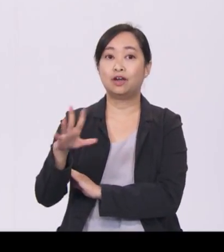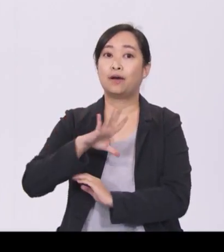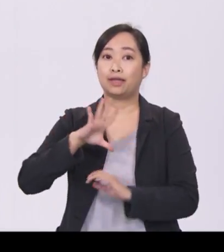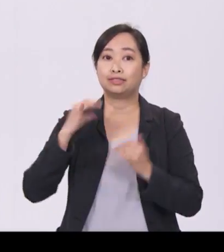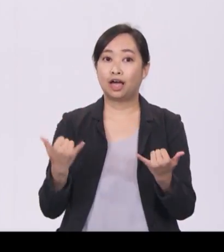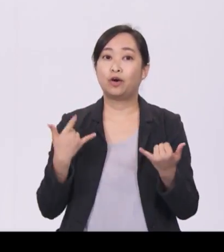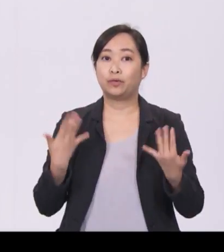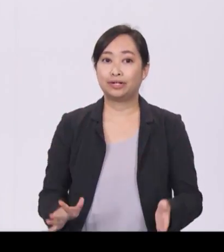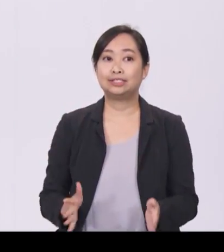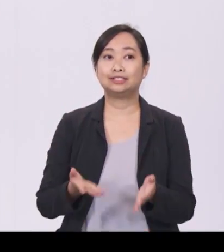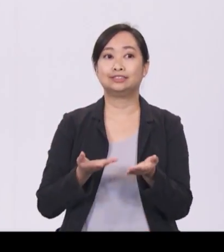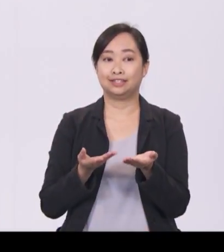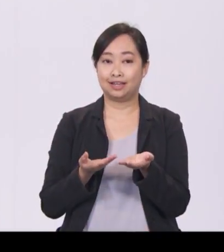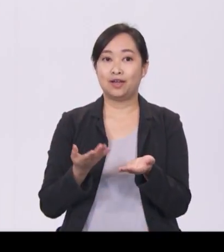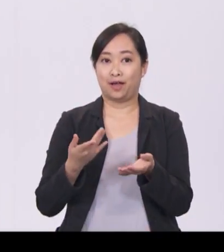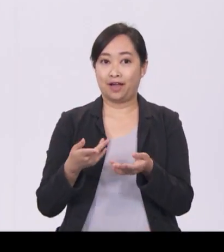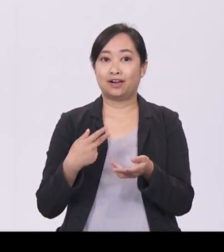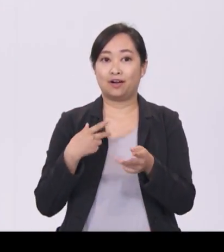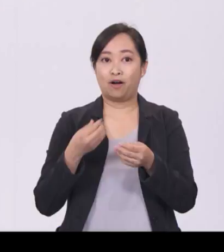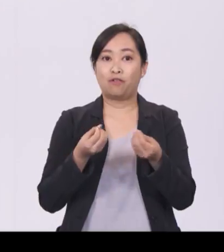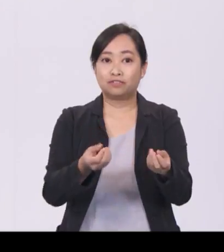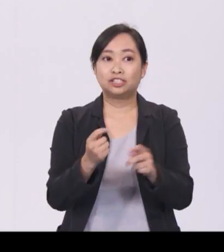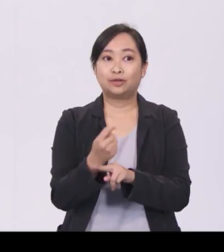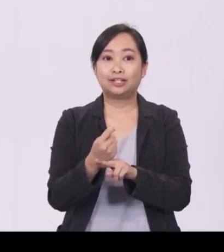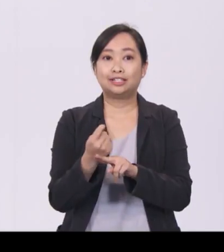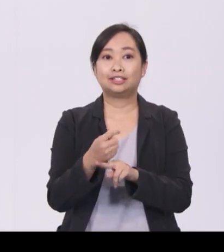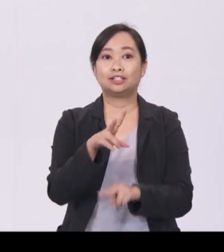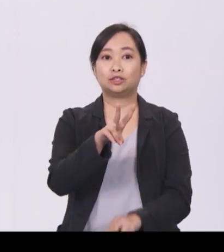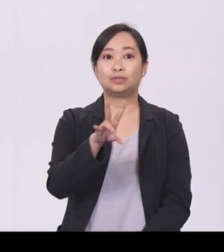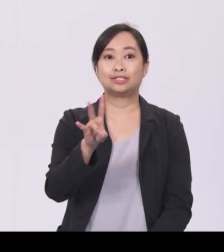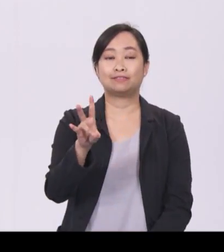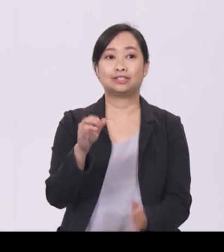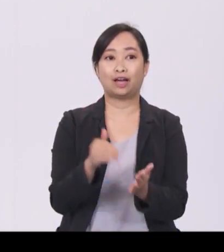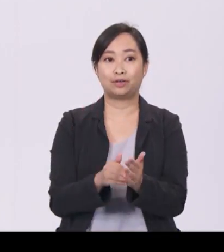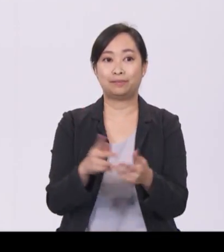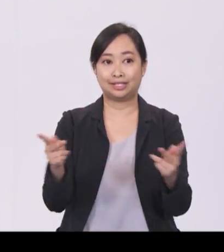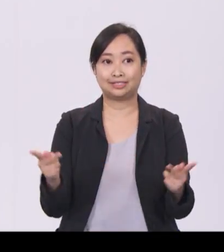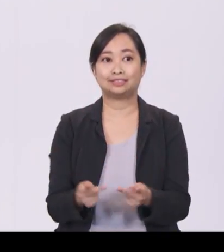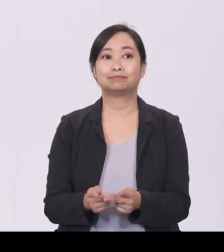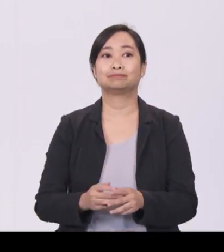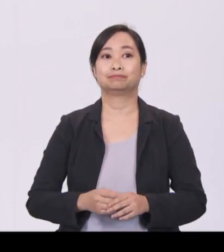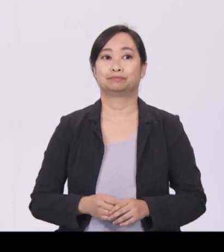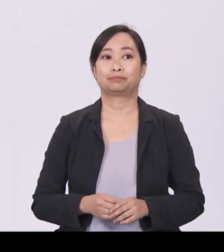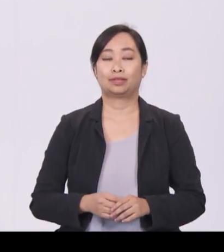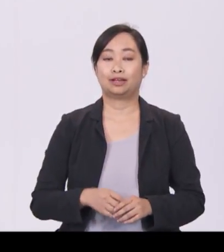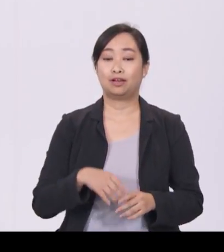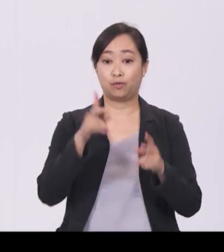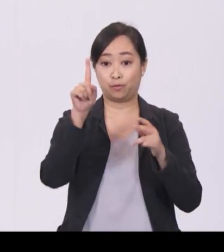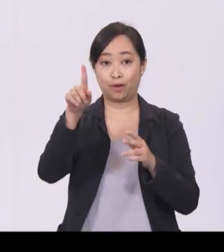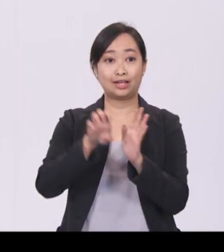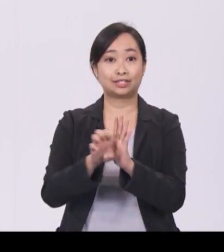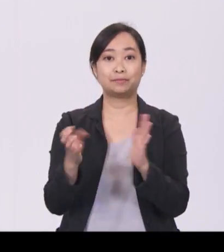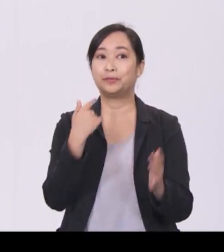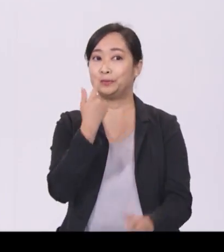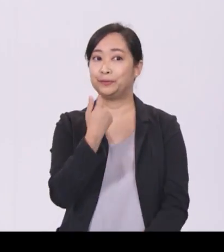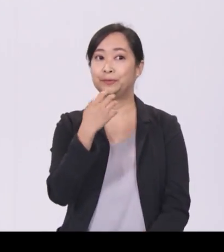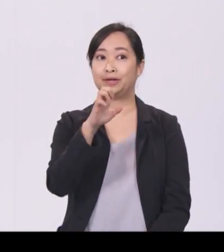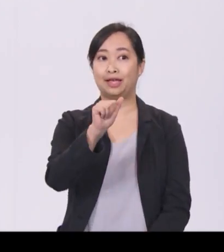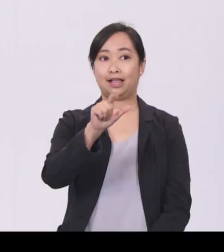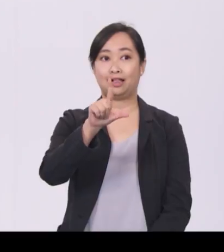Alvin is one of those who took up the training. Retrenched after 17 years as a systems engineer, he took up TESA's program for